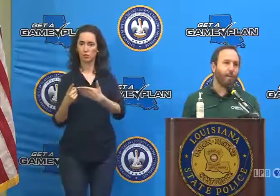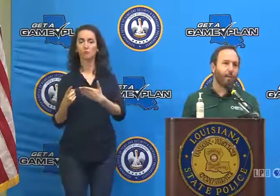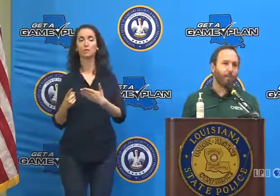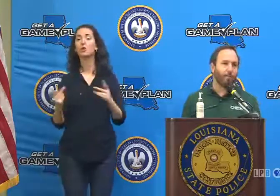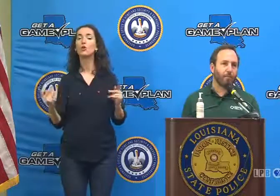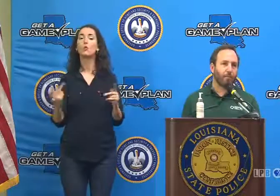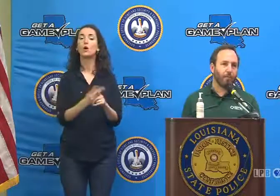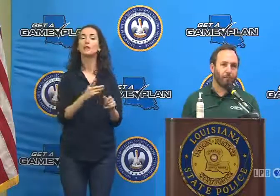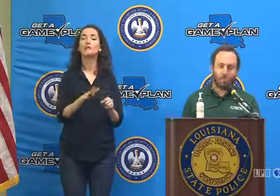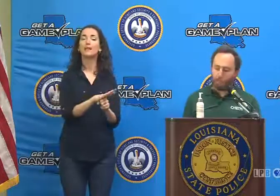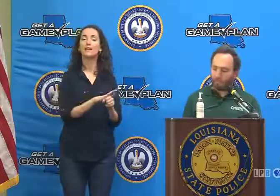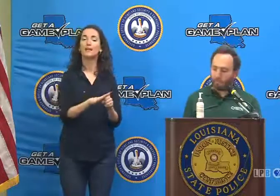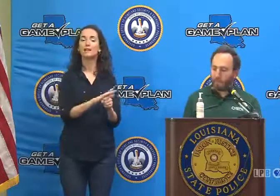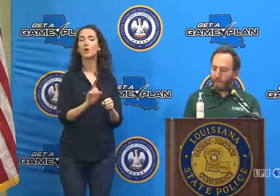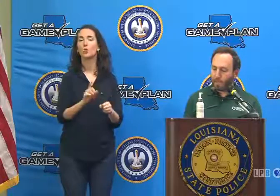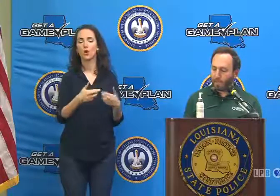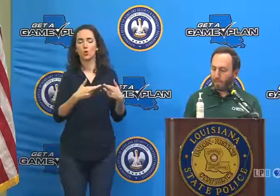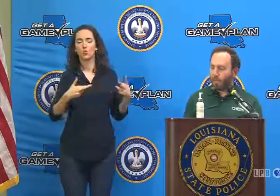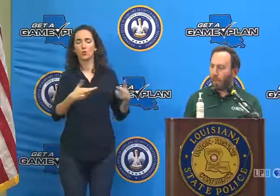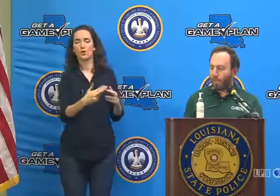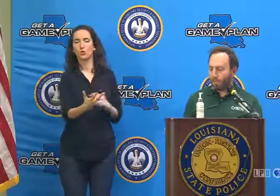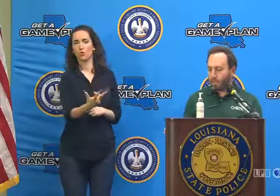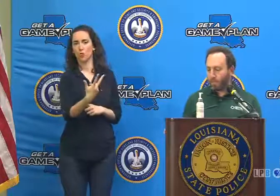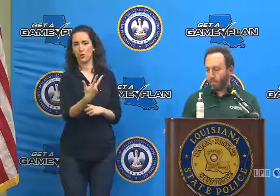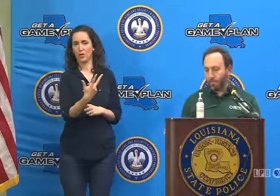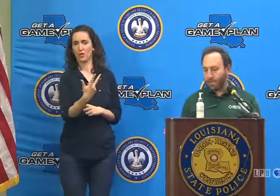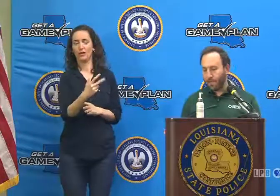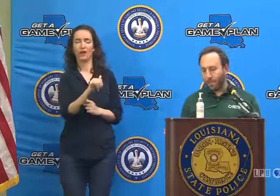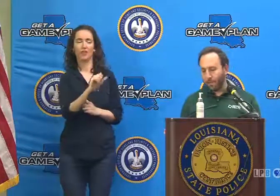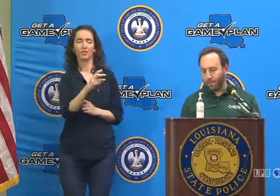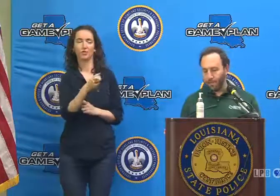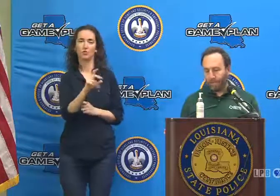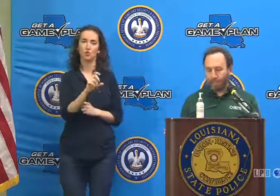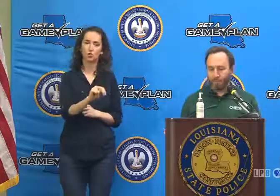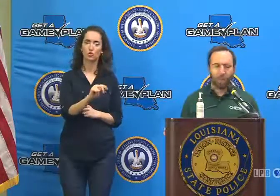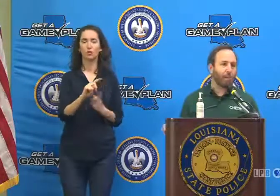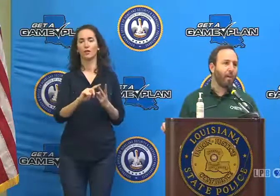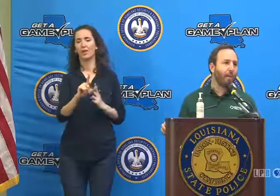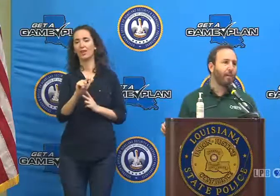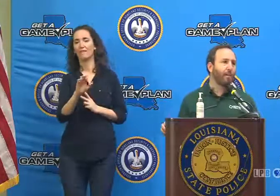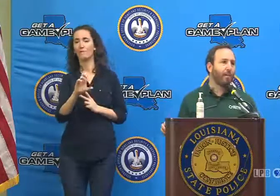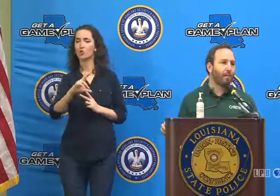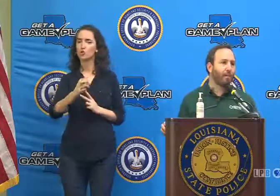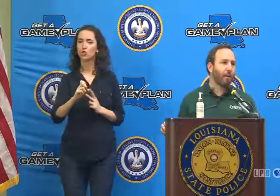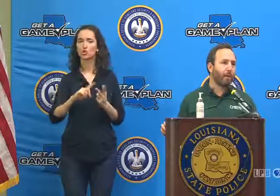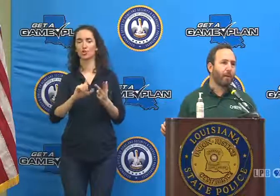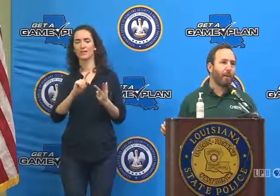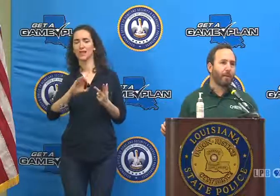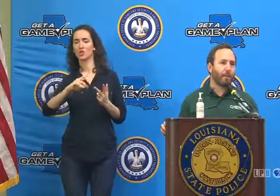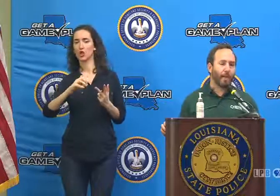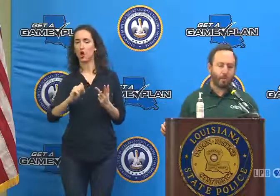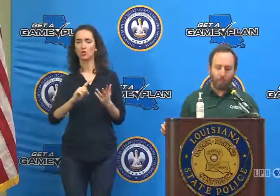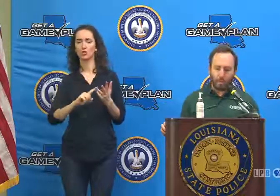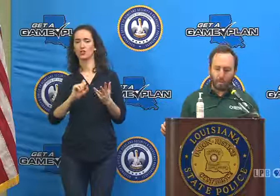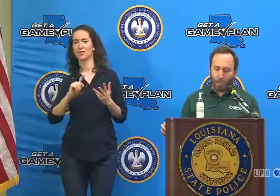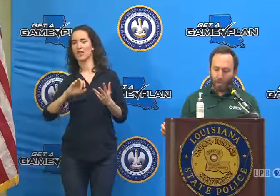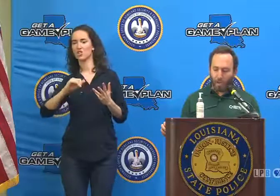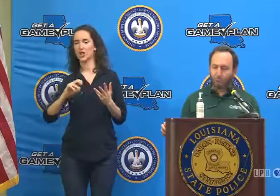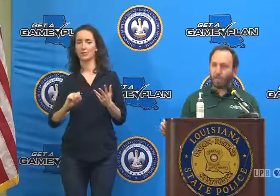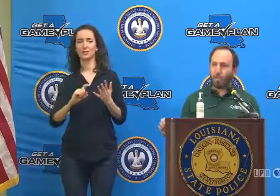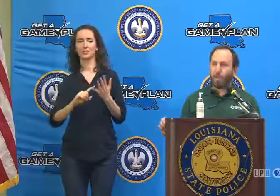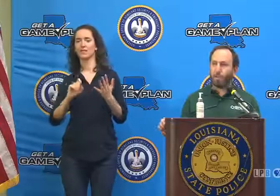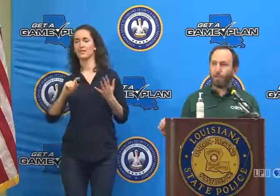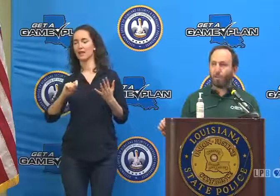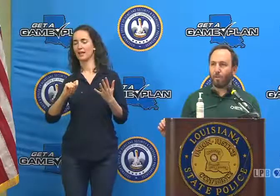in region three of the river parishes, Assumption, Lafrouge, St. Charles, St. St. St. Mary, and Terrebonne.